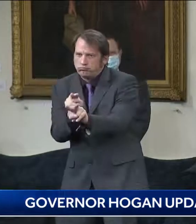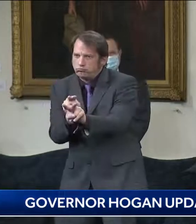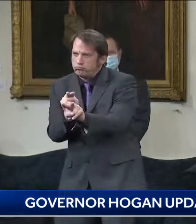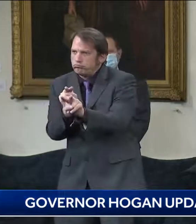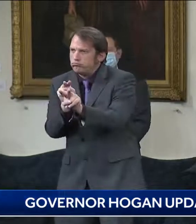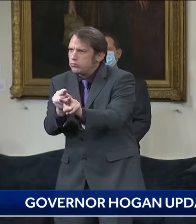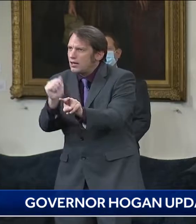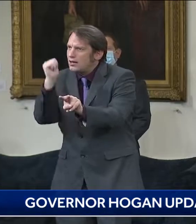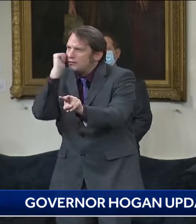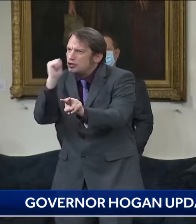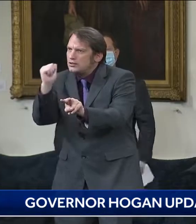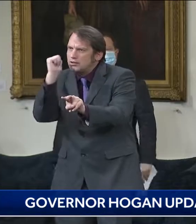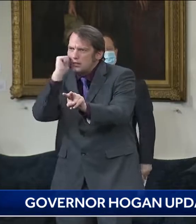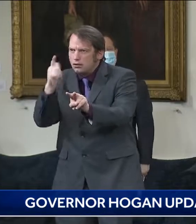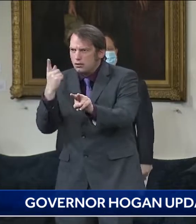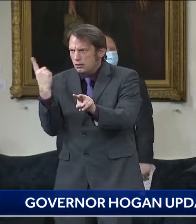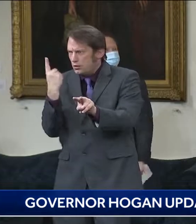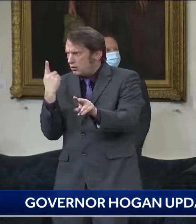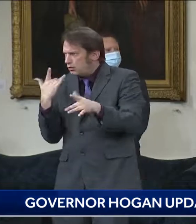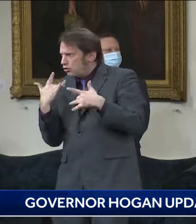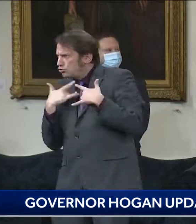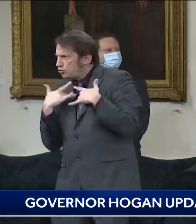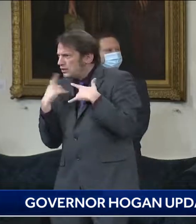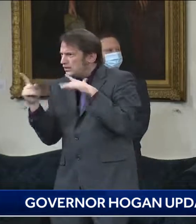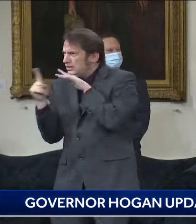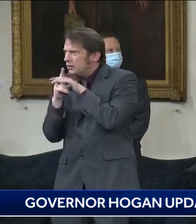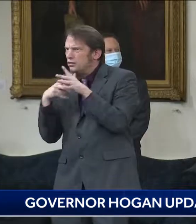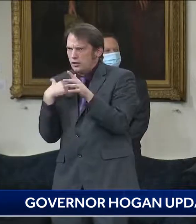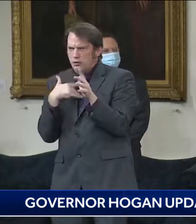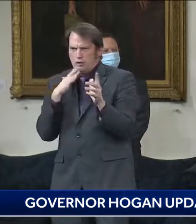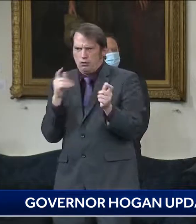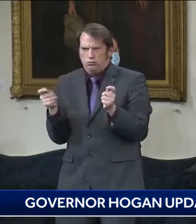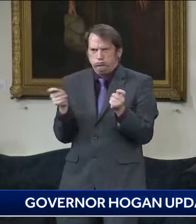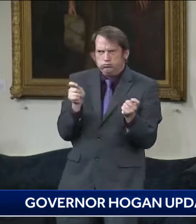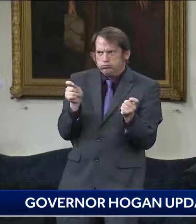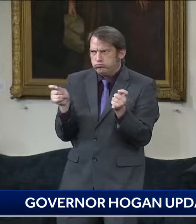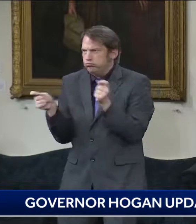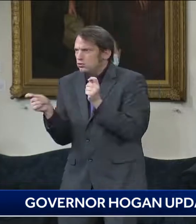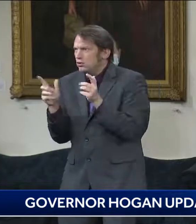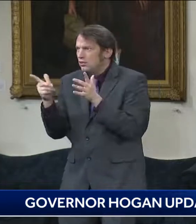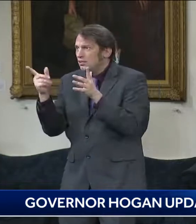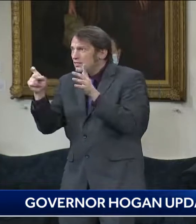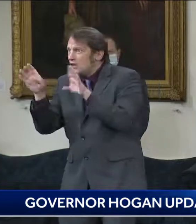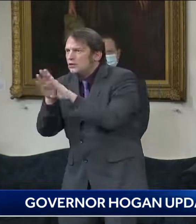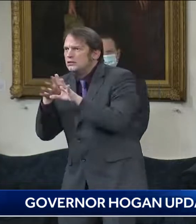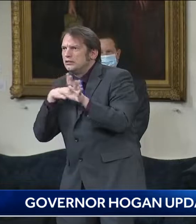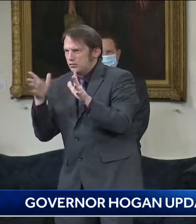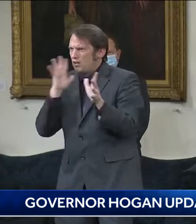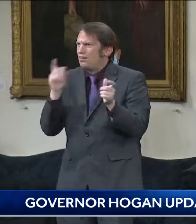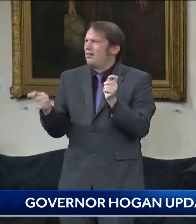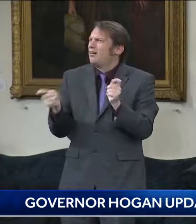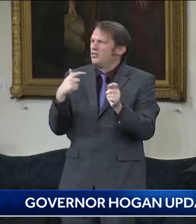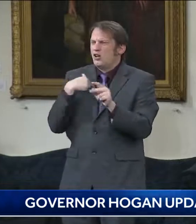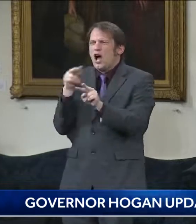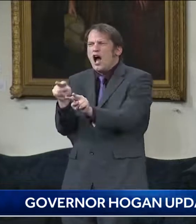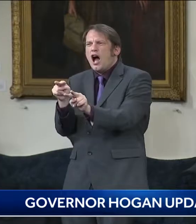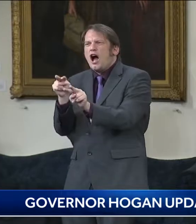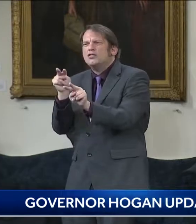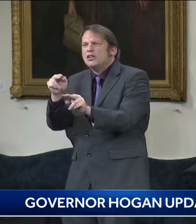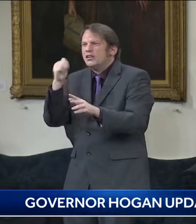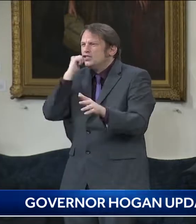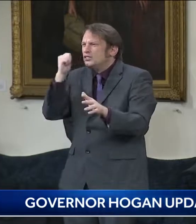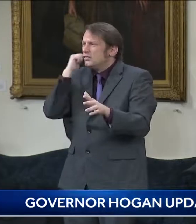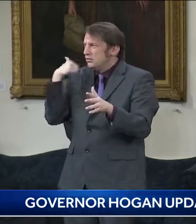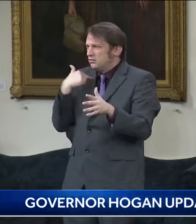as we have throughout this. But I believe it's the estimate is the judgment of all of our entire team that meets nearly every day with lots of public health experts